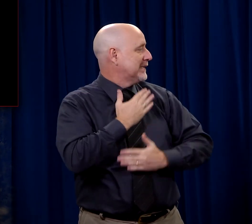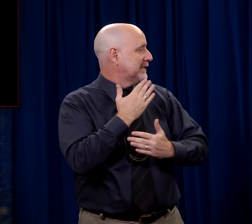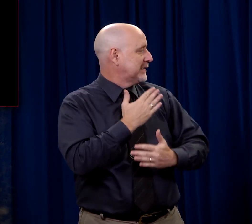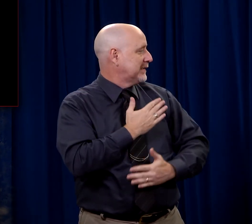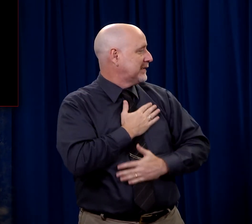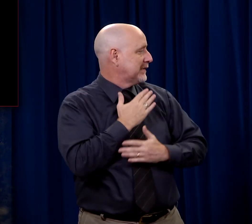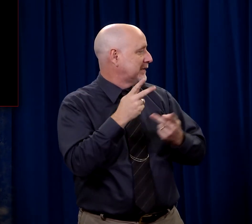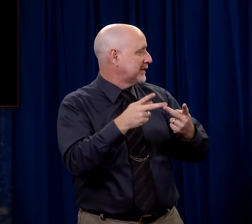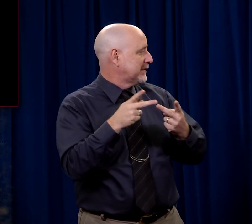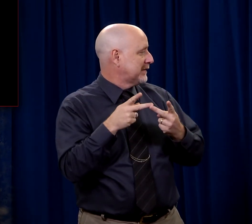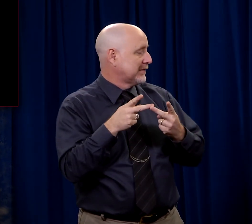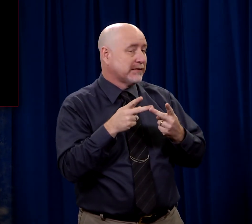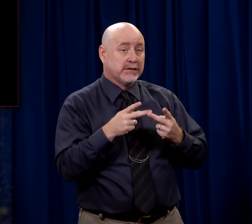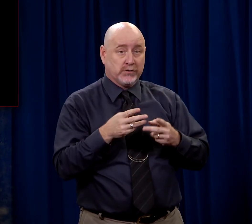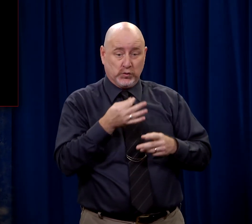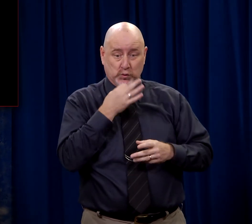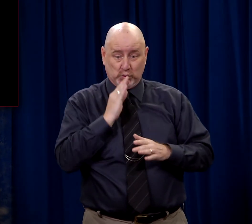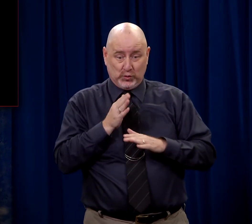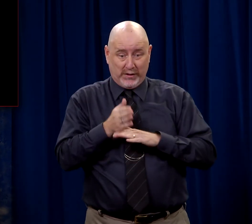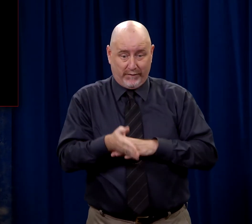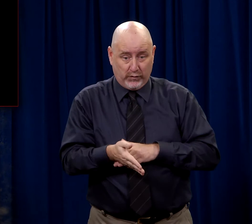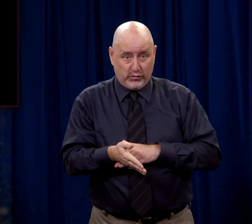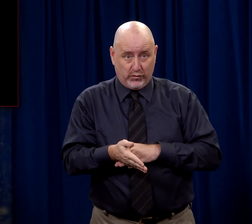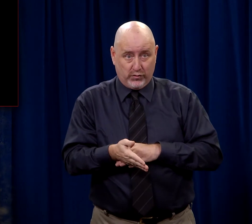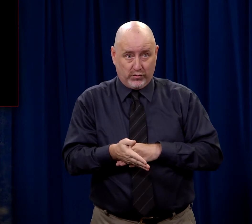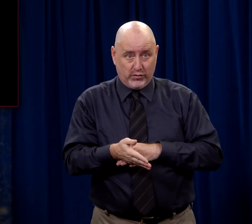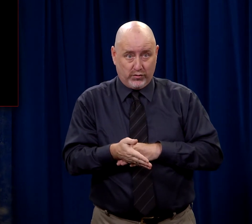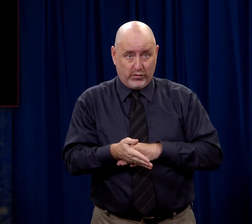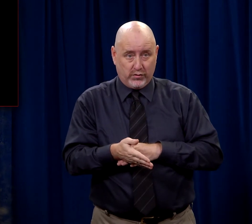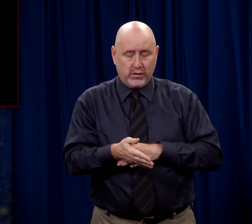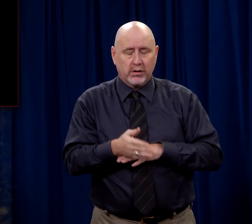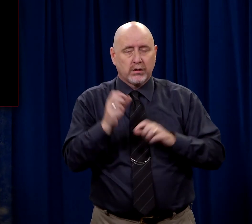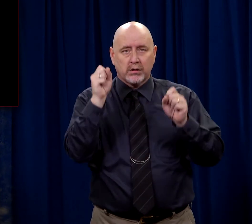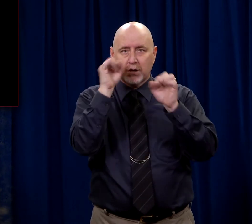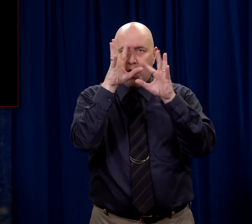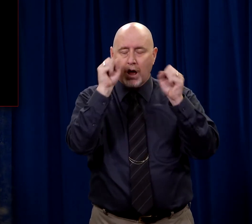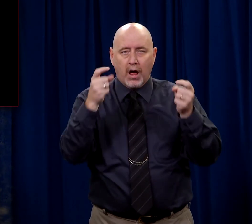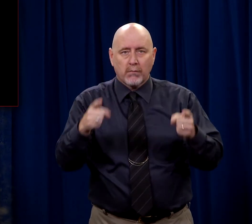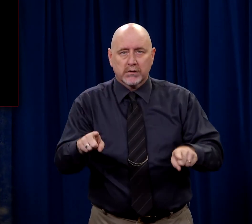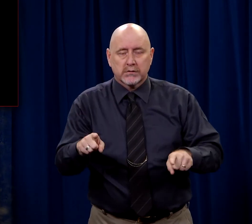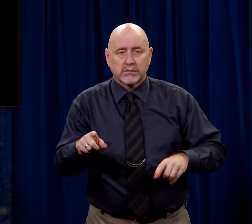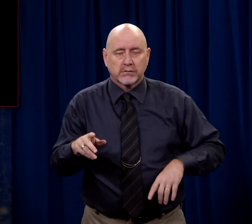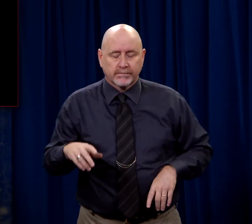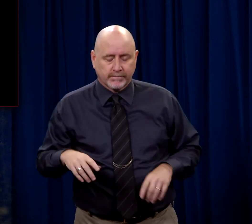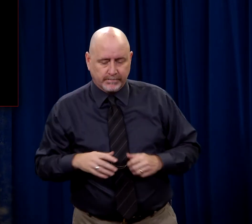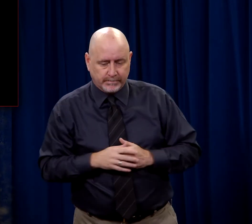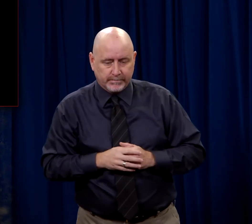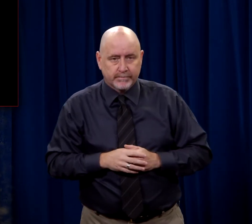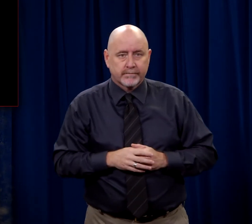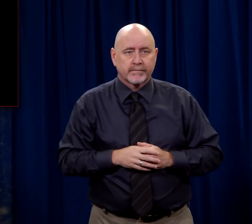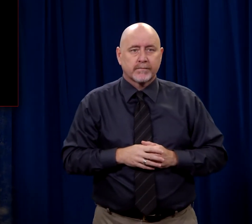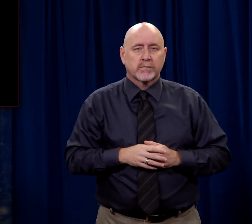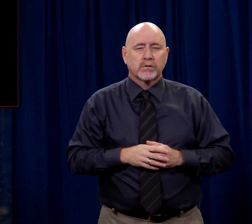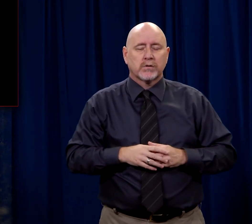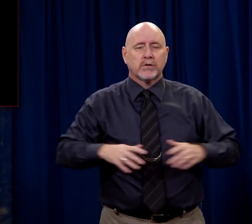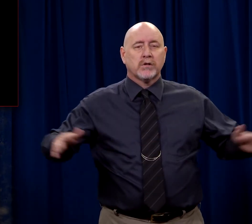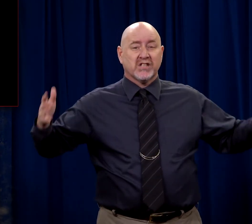of bliss. Very shortly thereafter, a remarkable thing happened. Darkness.